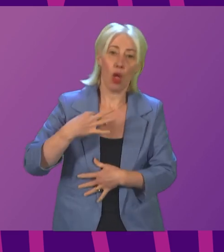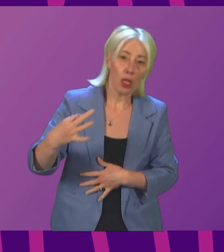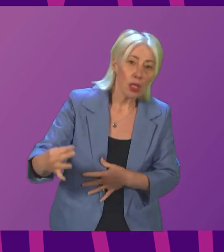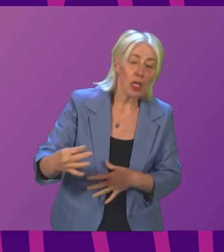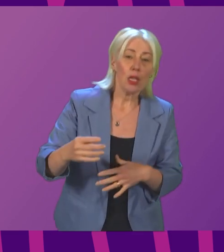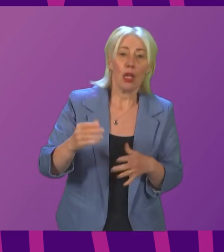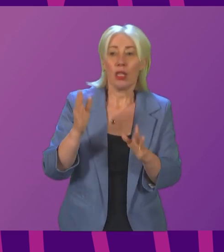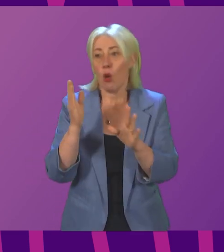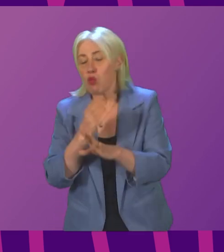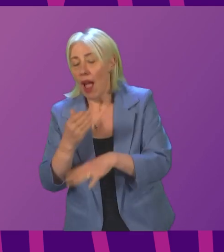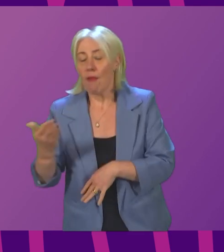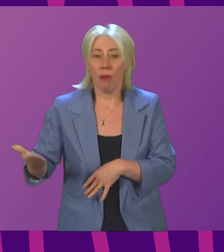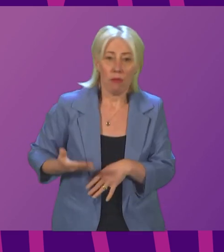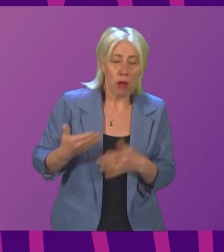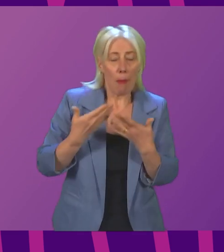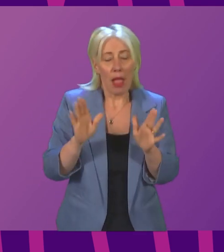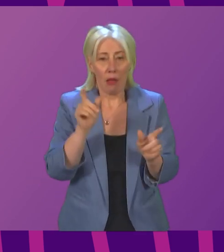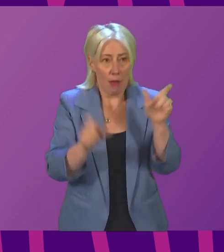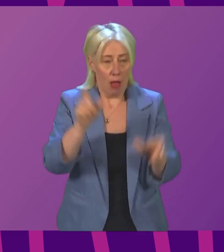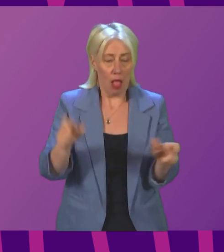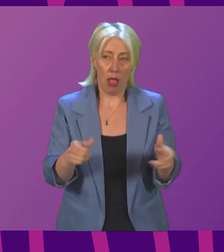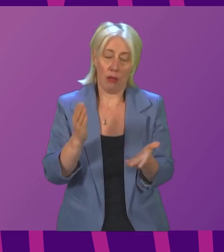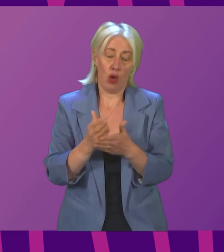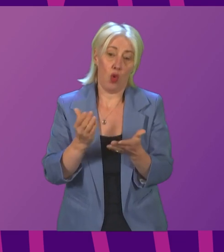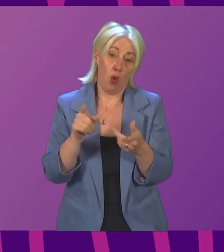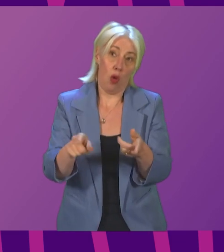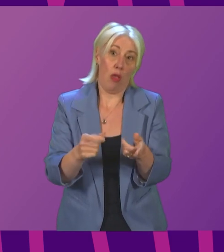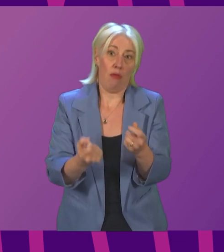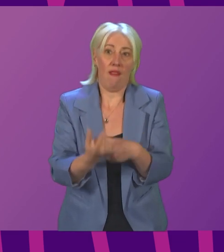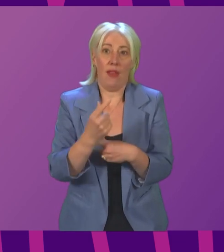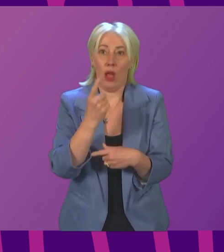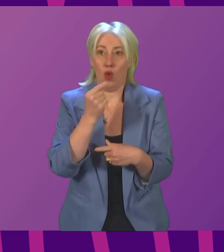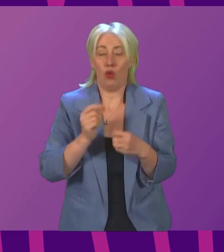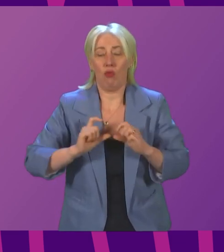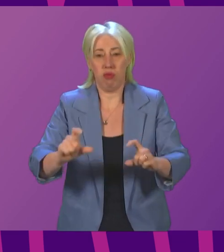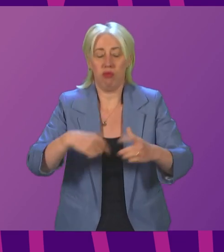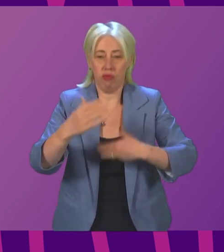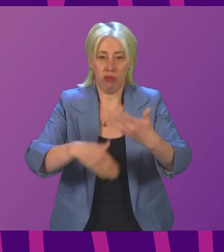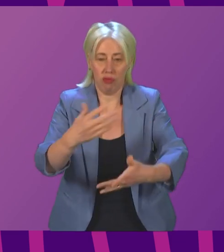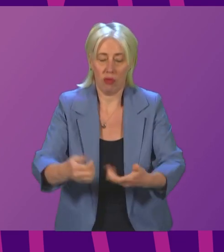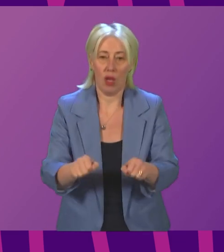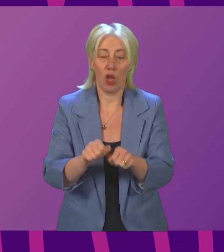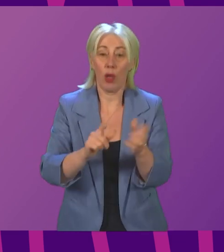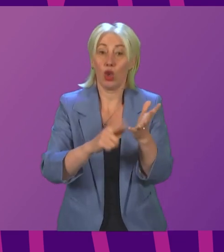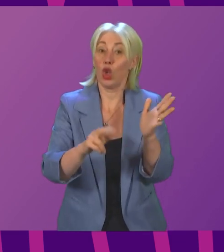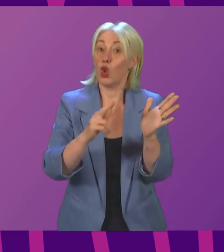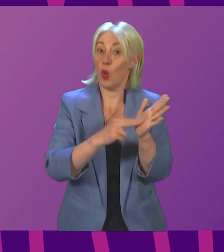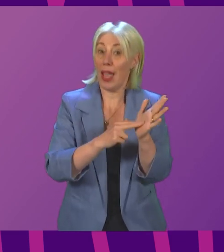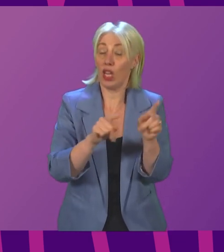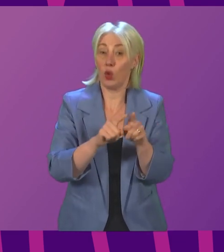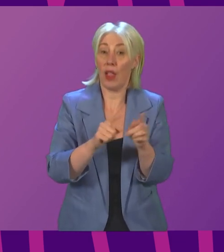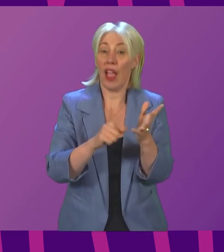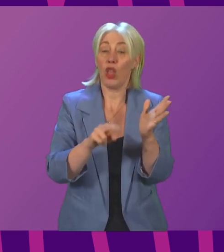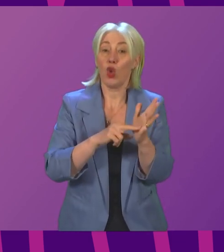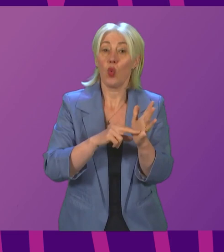whose hard work made the event possible. My thanks go also to the United Nations and in particular to the Executive Secretary of